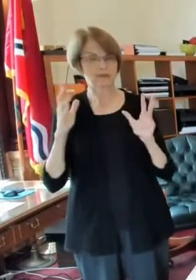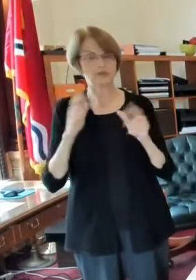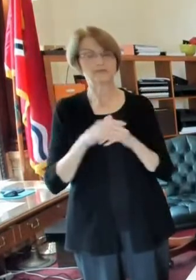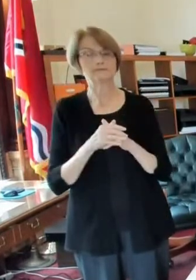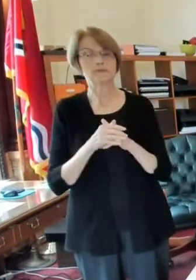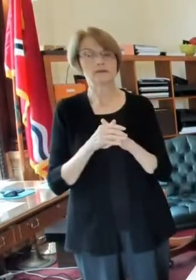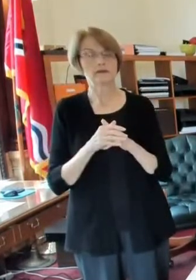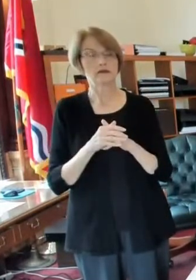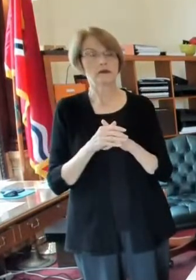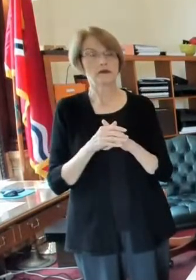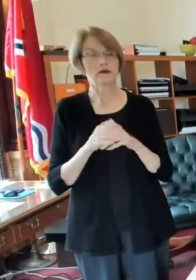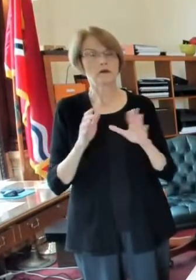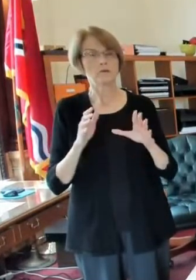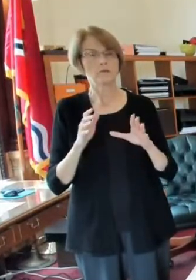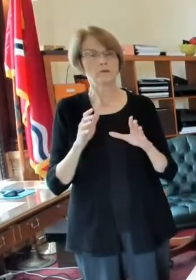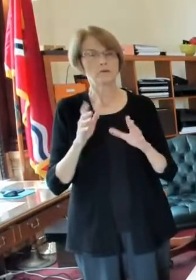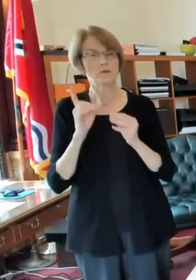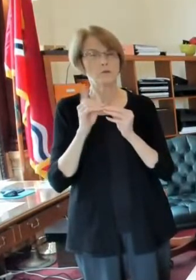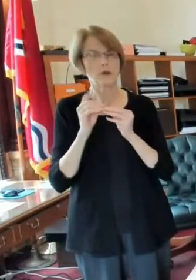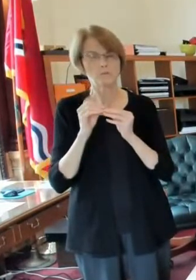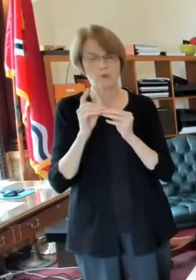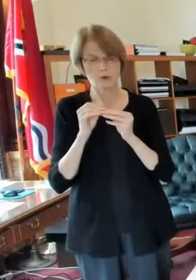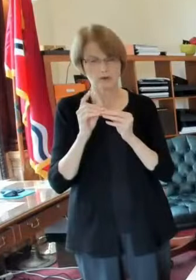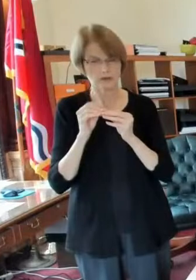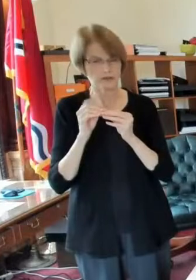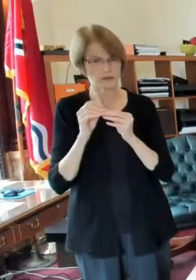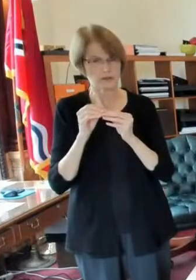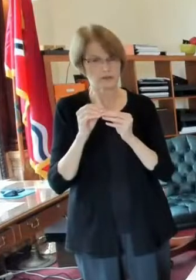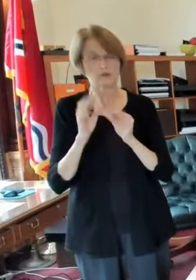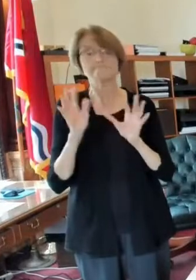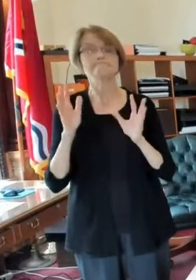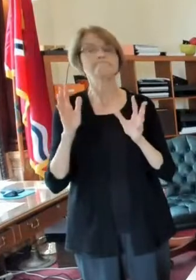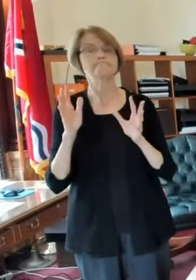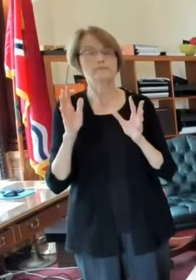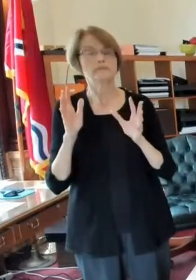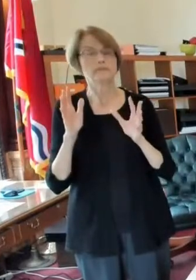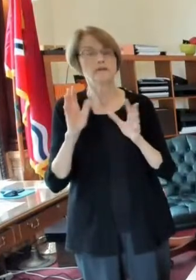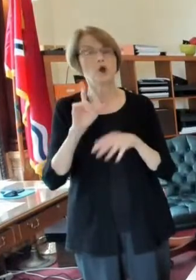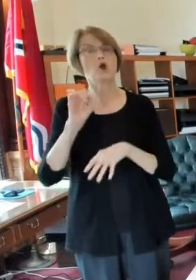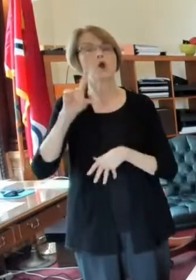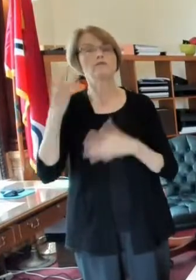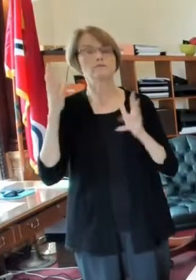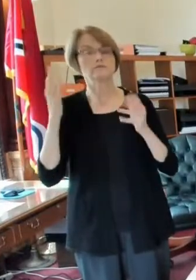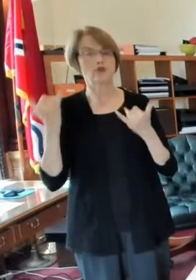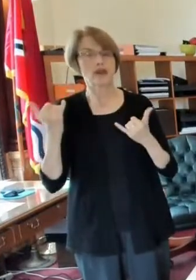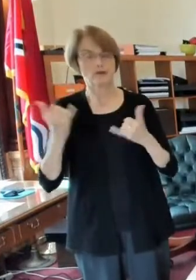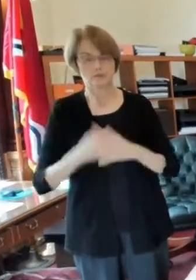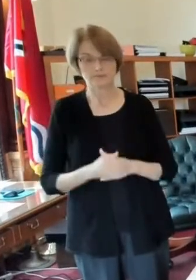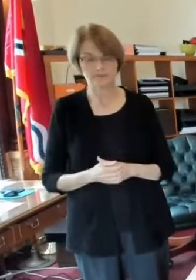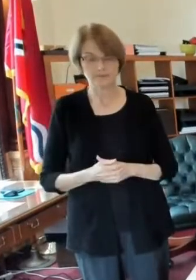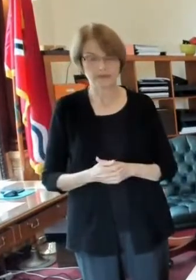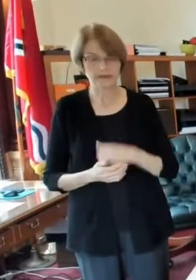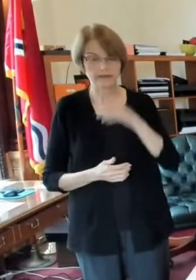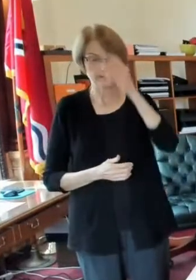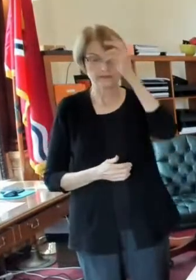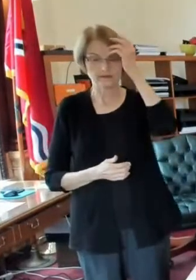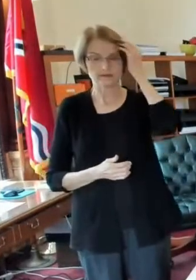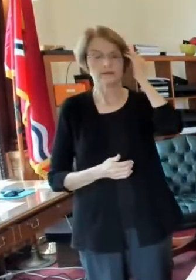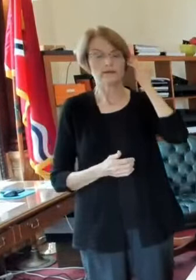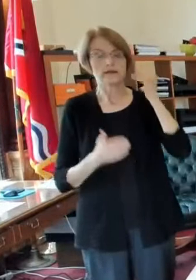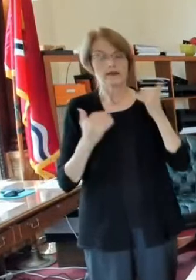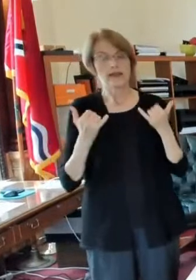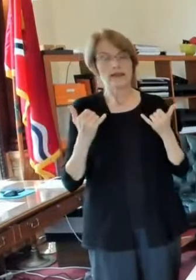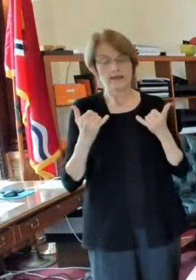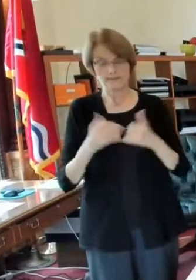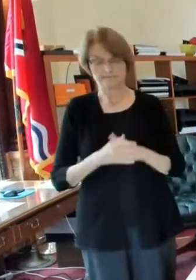questions oh i is there one other thing on covid no i think that that's it for right now uh let me